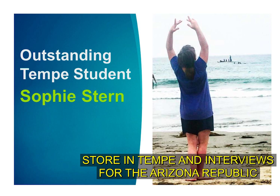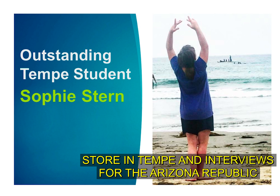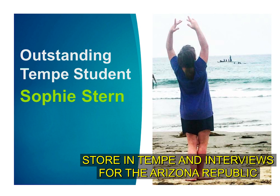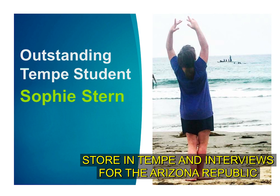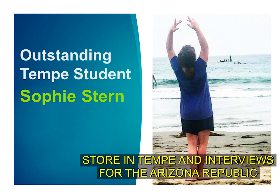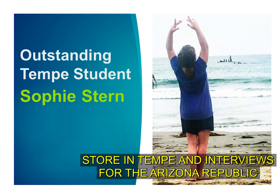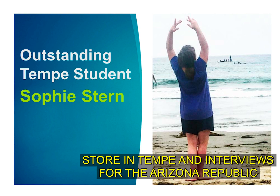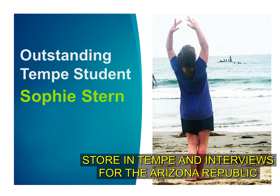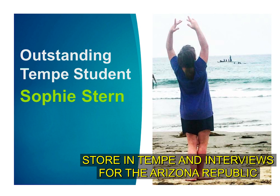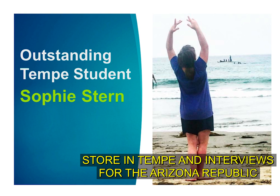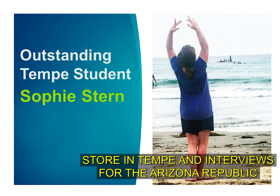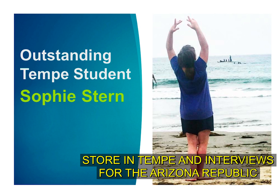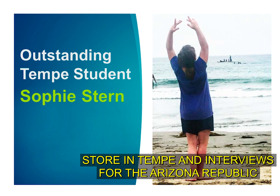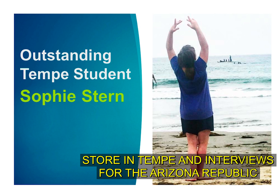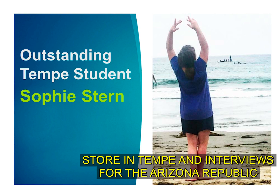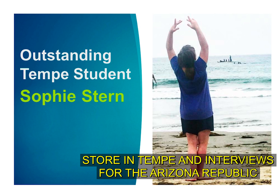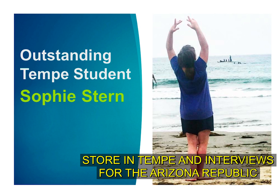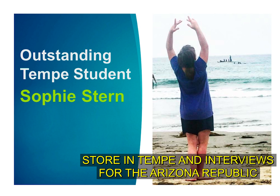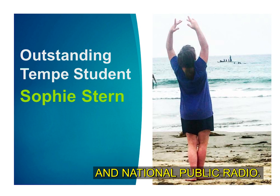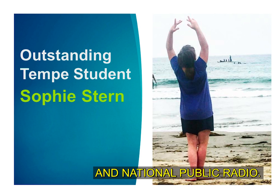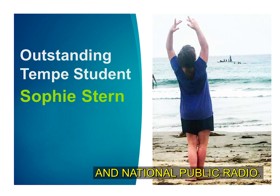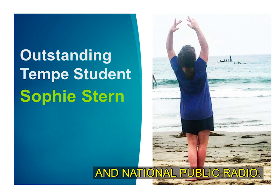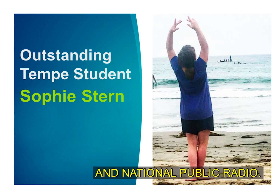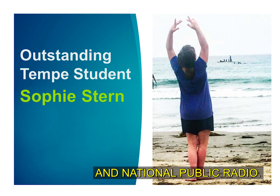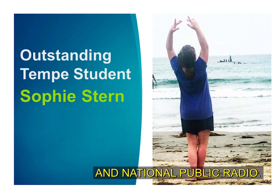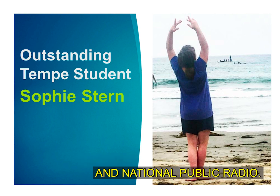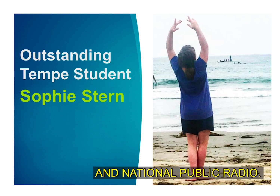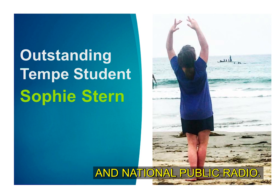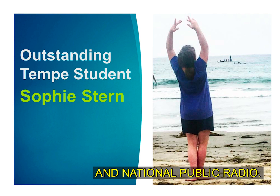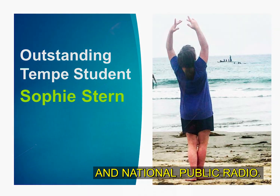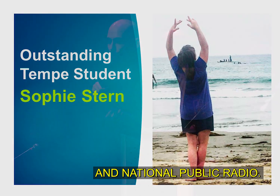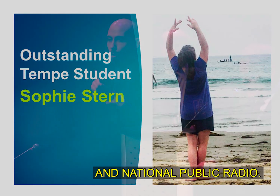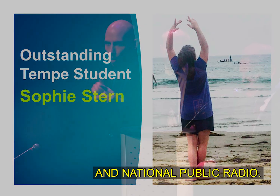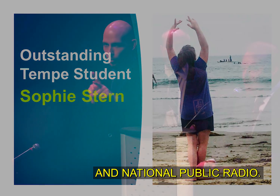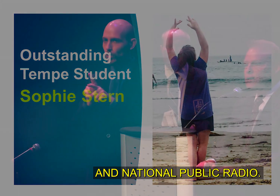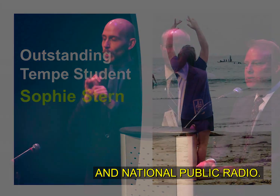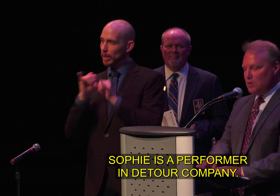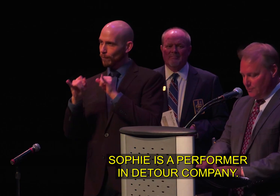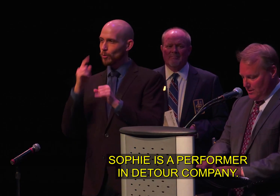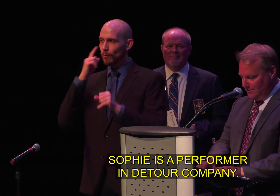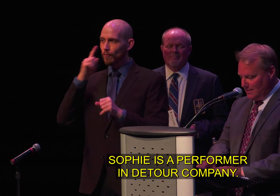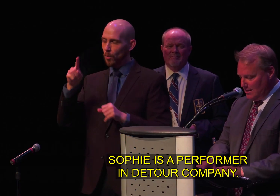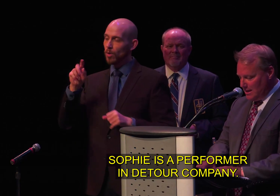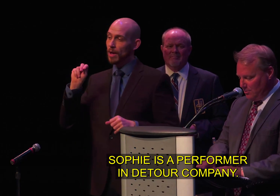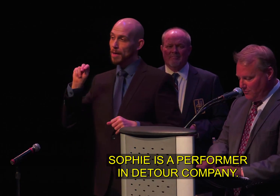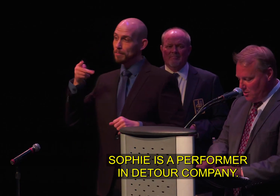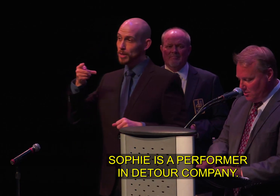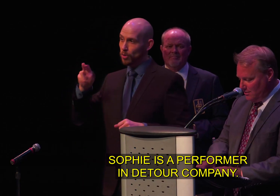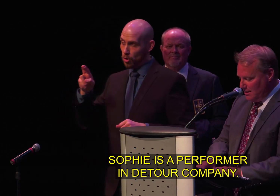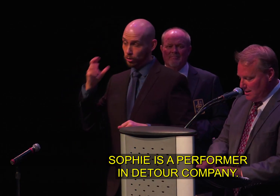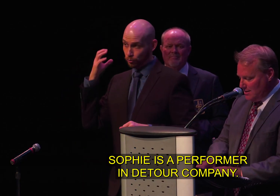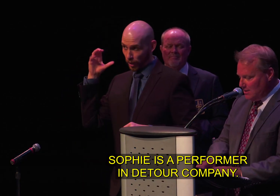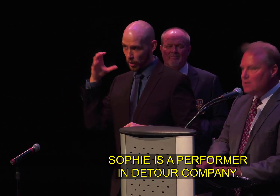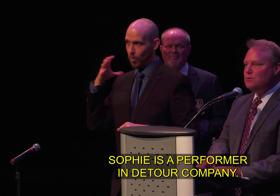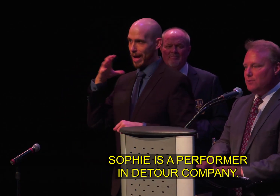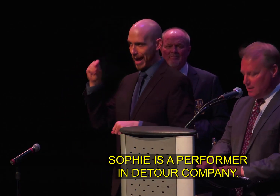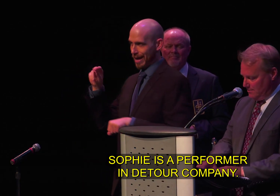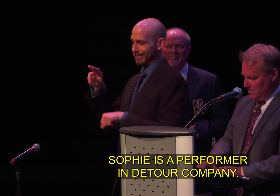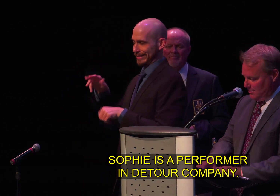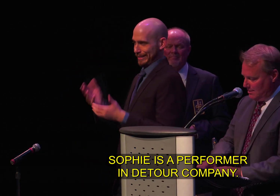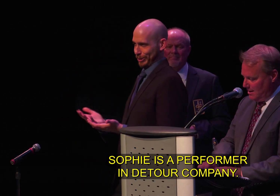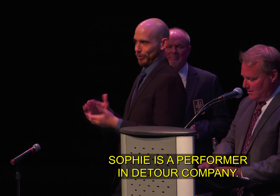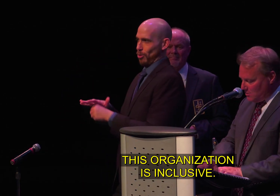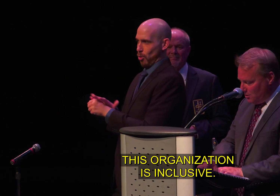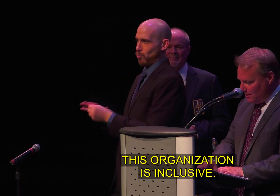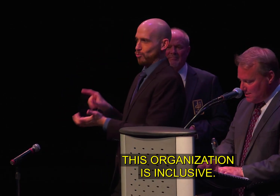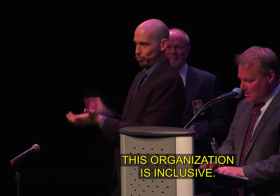tempe and interviews for the arizona republic and national public radio sophie is a performer in the detour